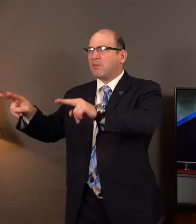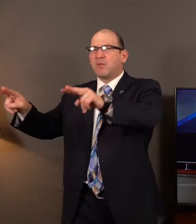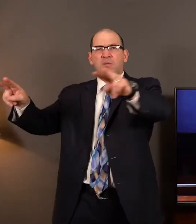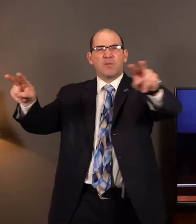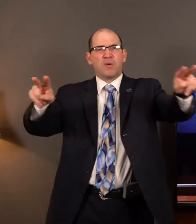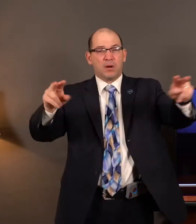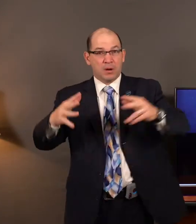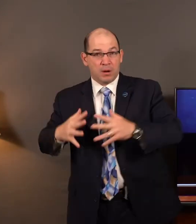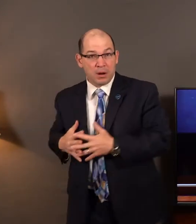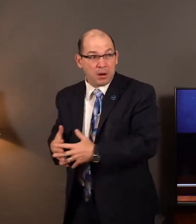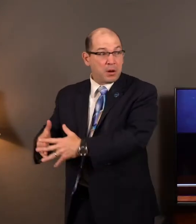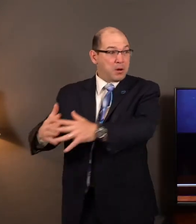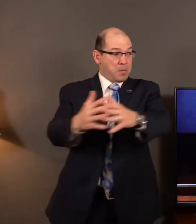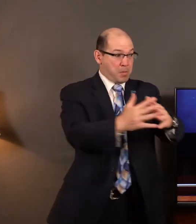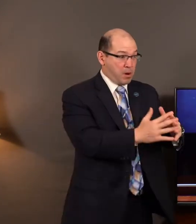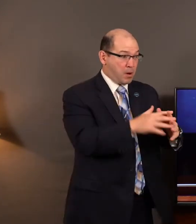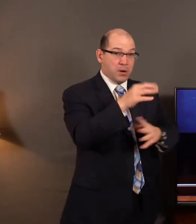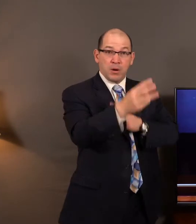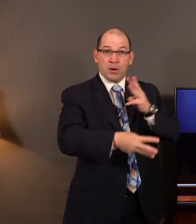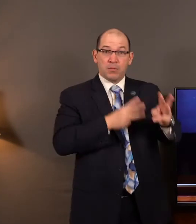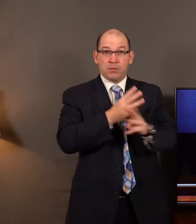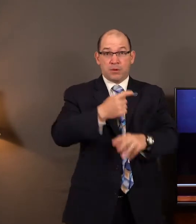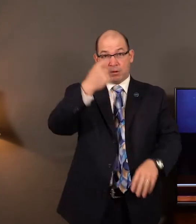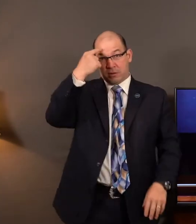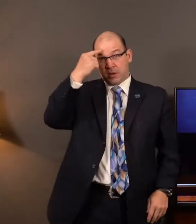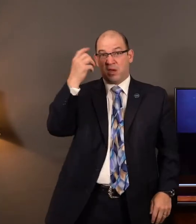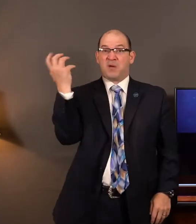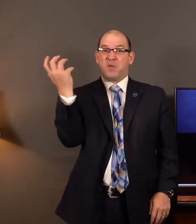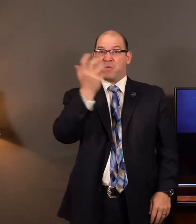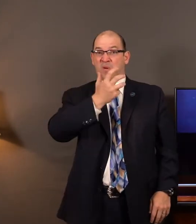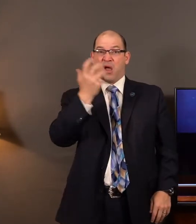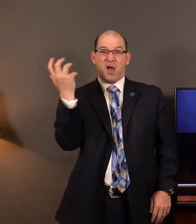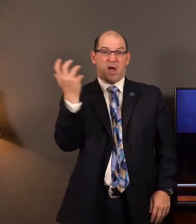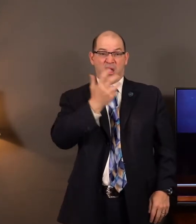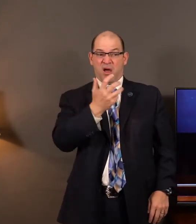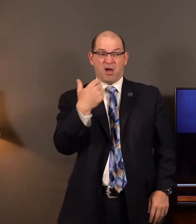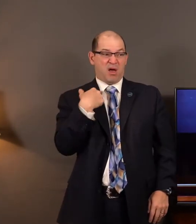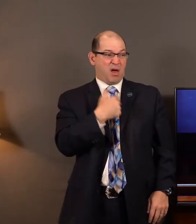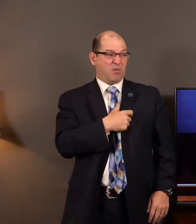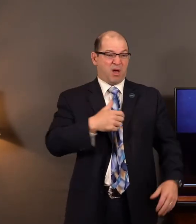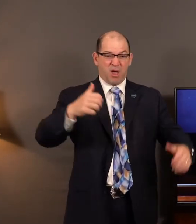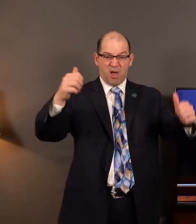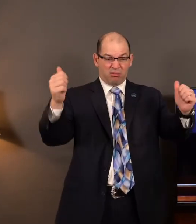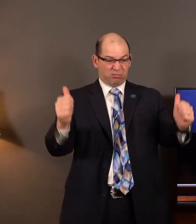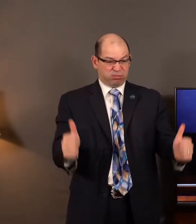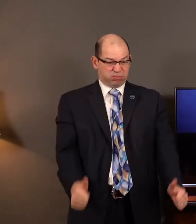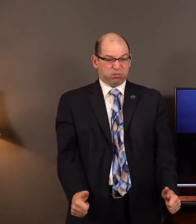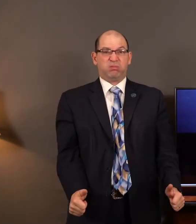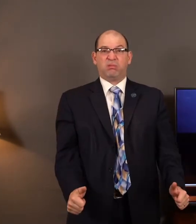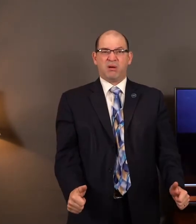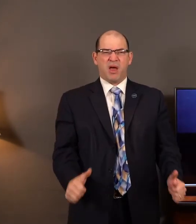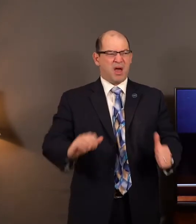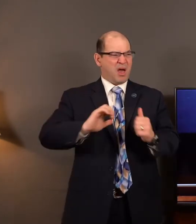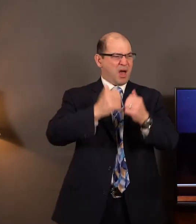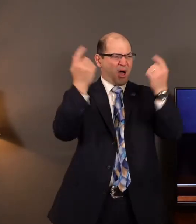and in our world, and I think, How did we get here? How did we get to the point where we are promoting